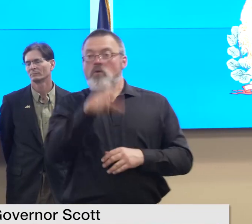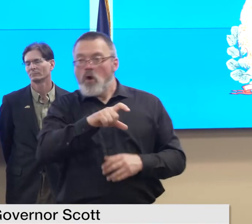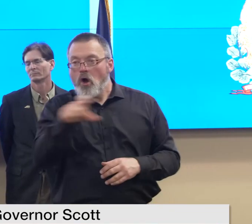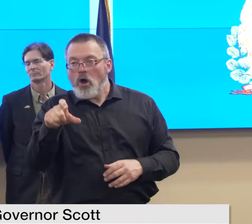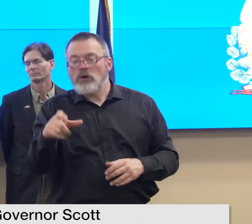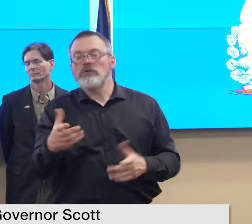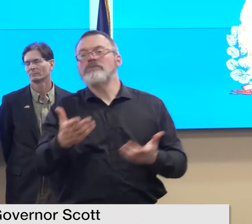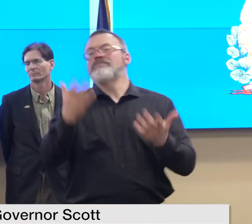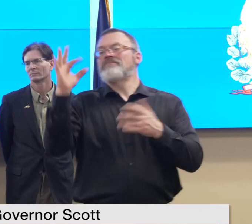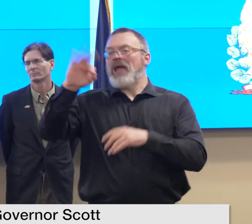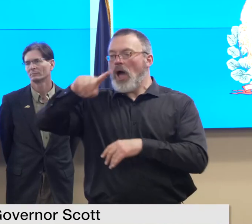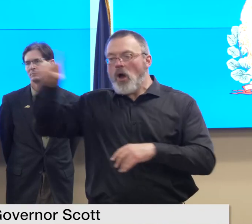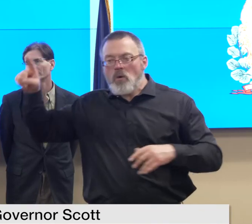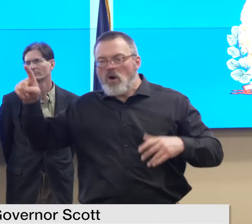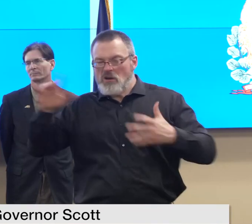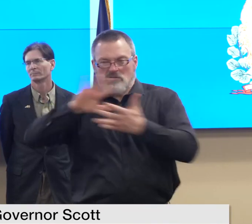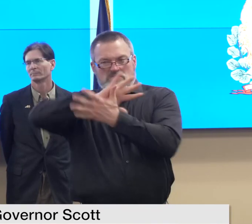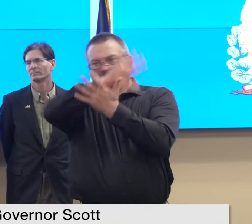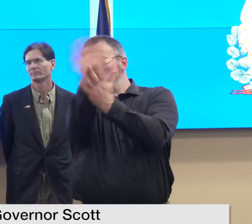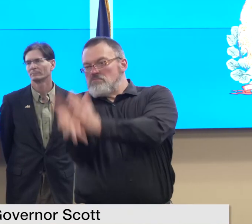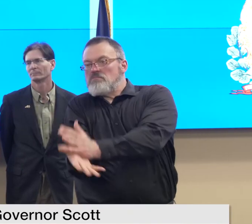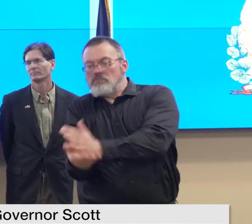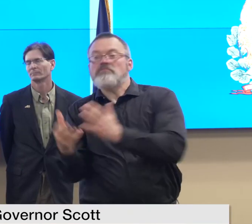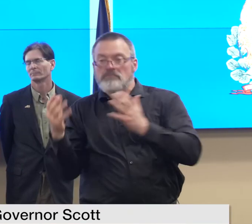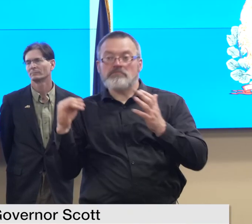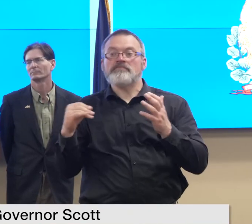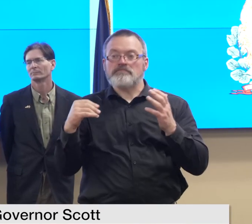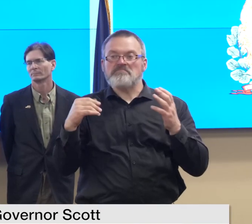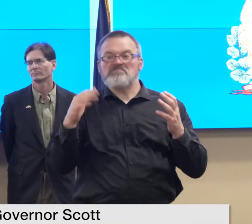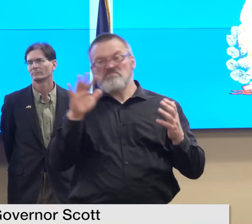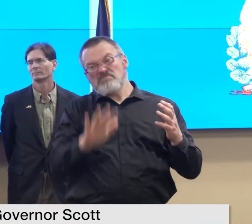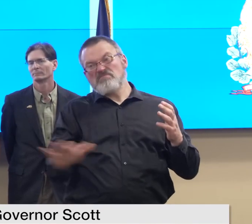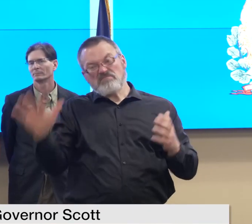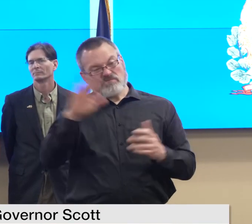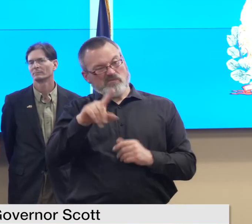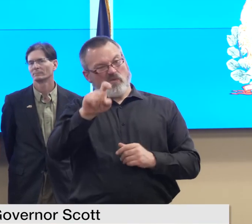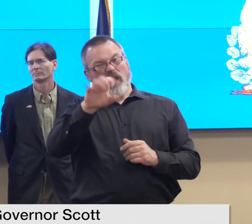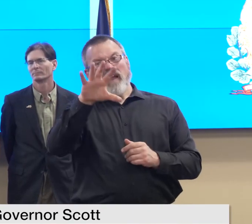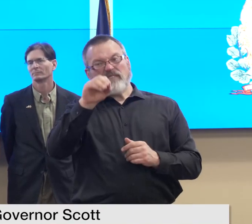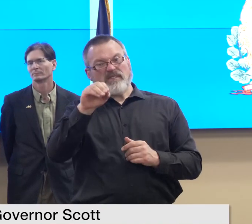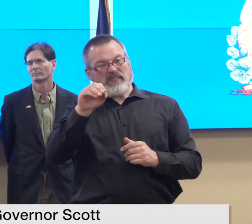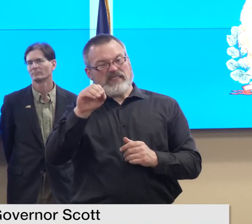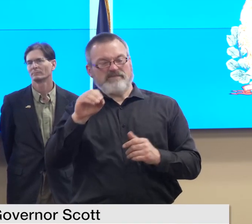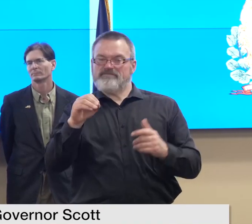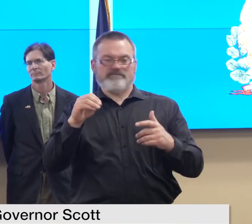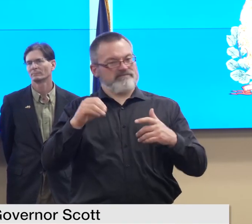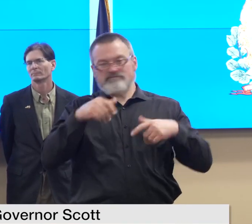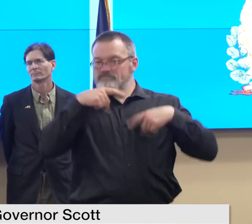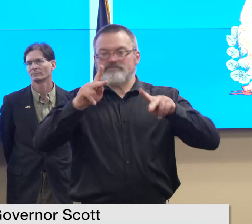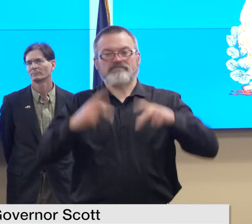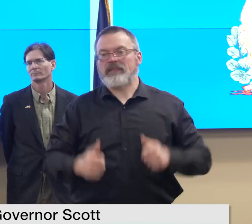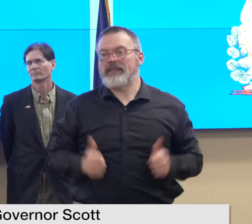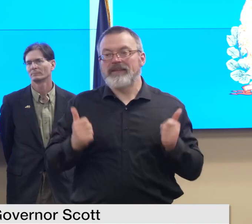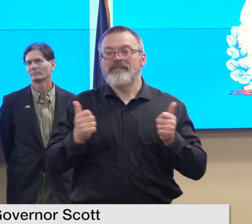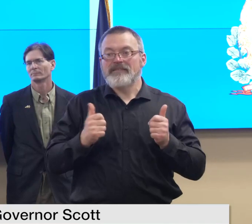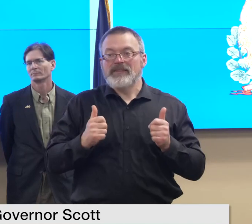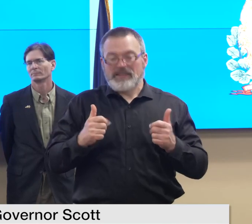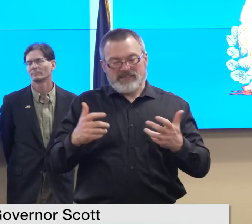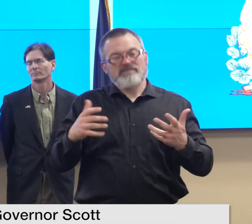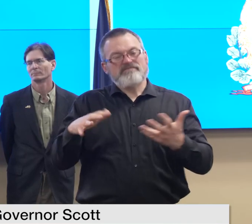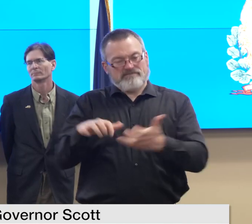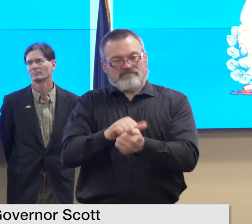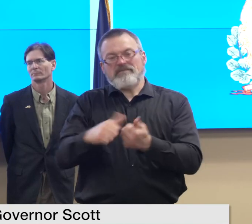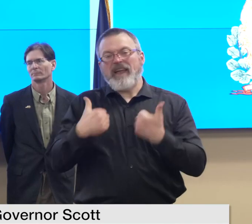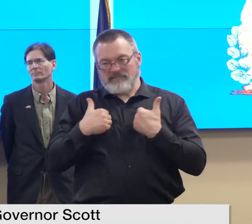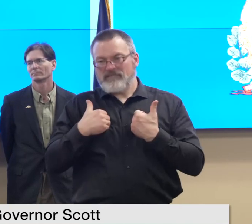our initial local liaison we're closer up to about 150 homes that are significantly damaged or destroyed and that's the number that we're using